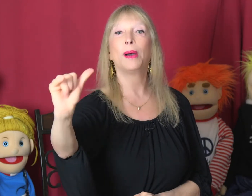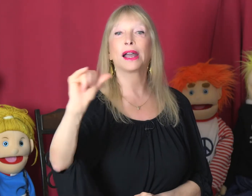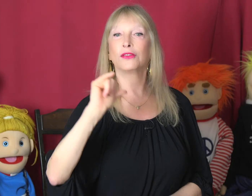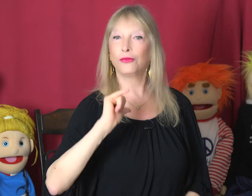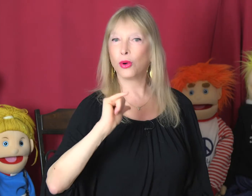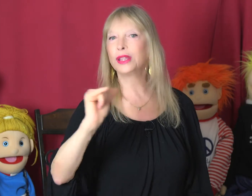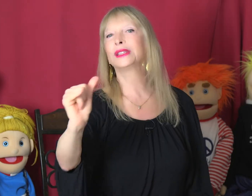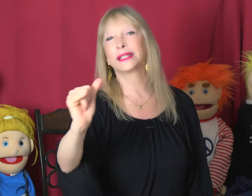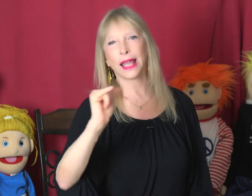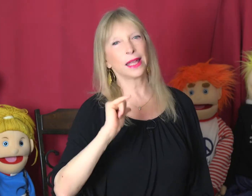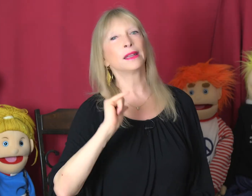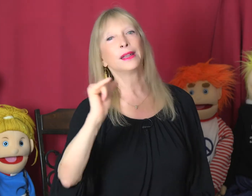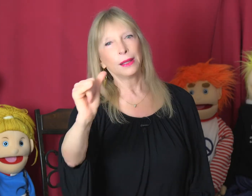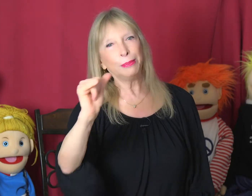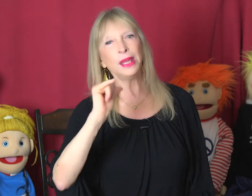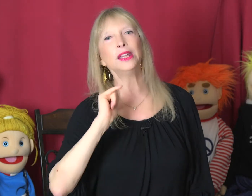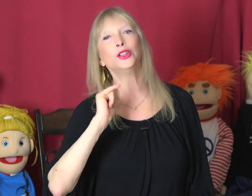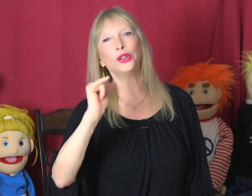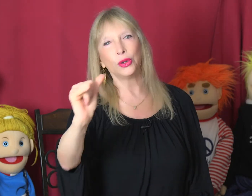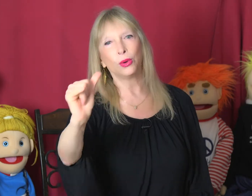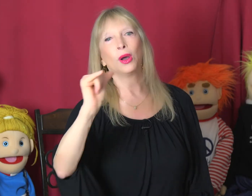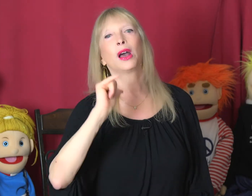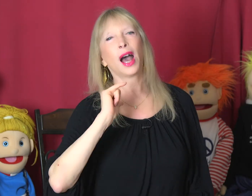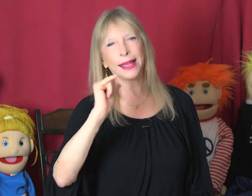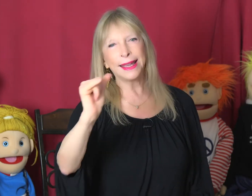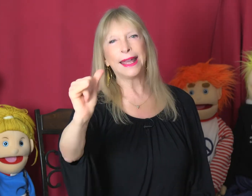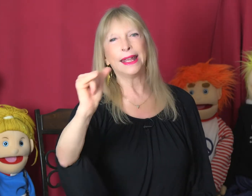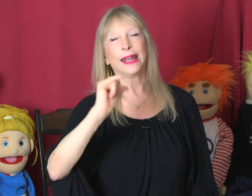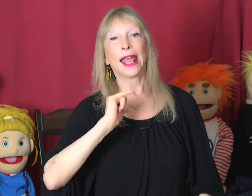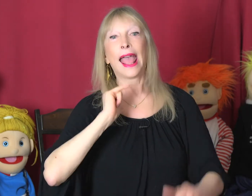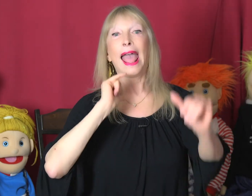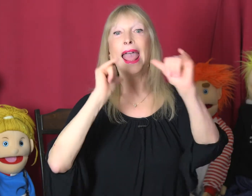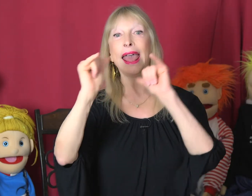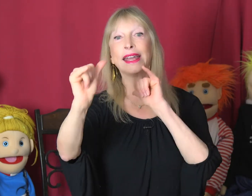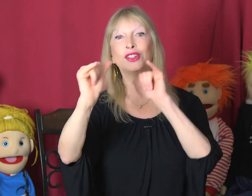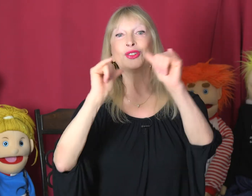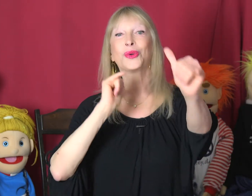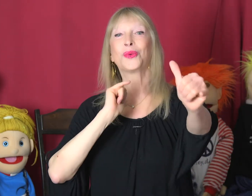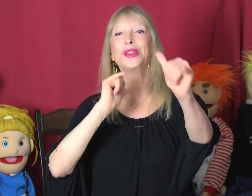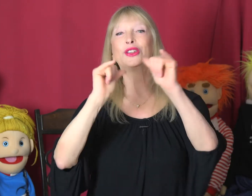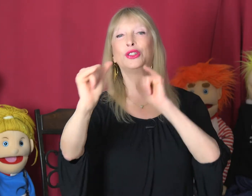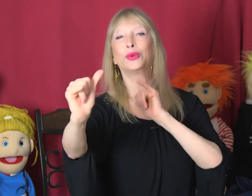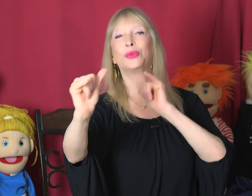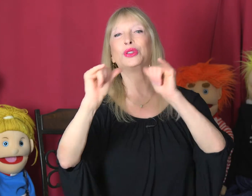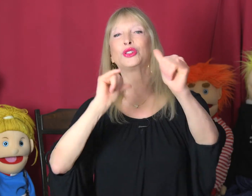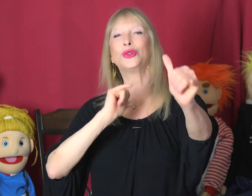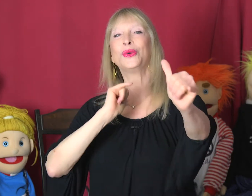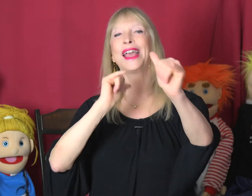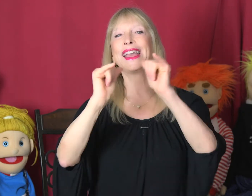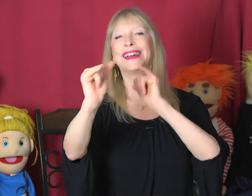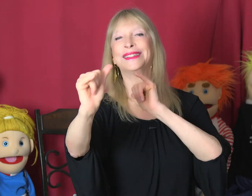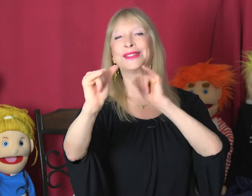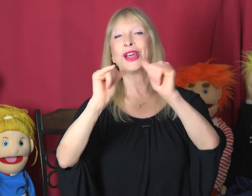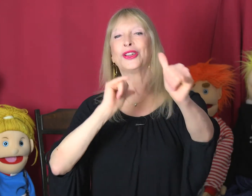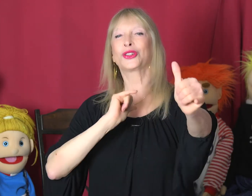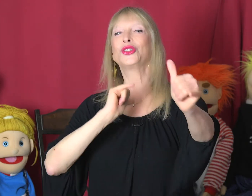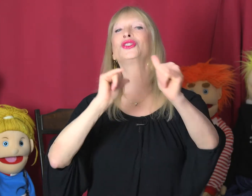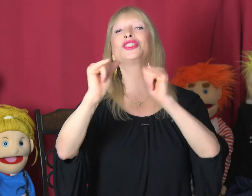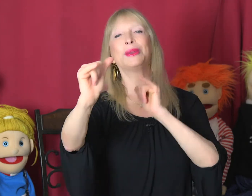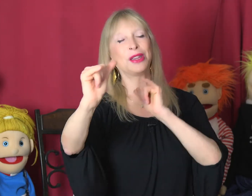back and forth, it's saying, me and you. I get it. And we could do it with two hands. So you'll see me